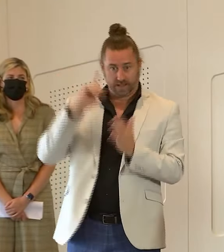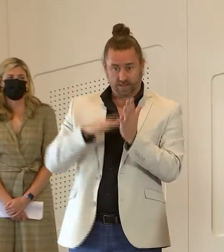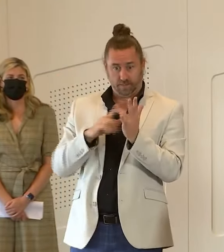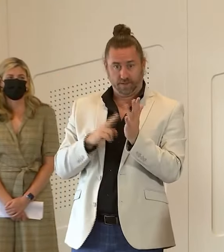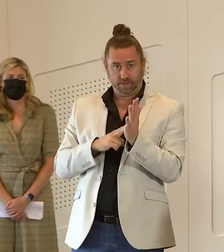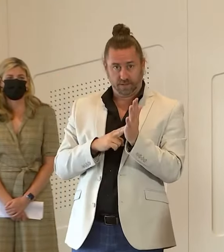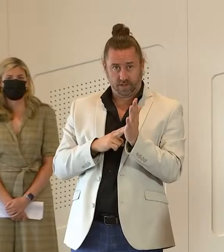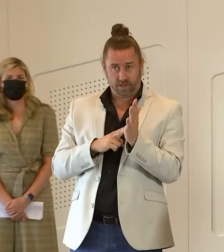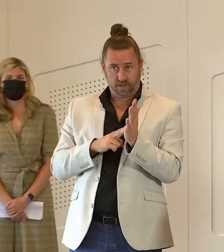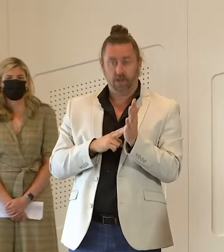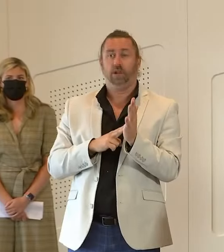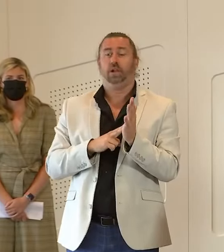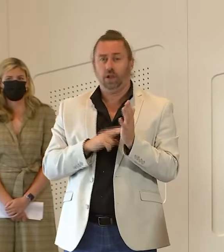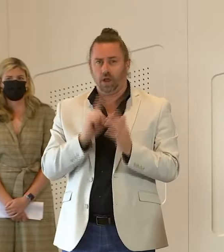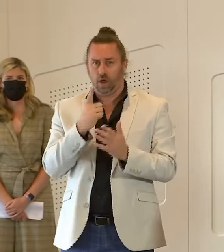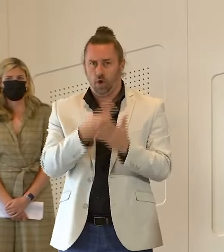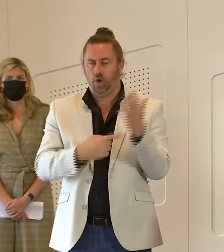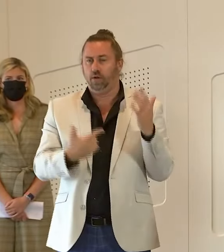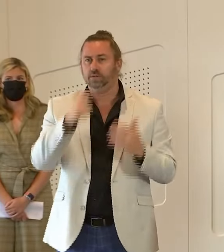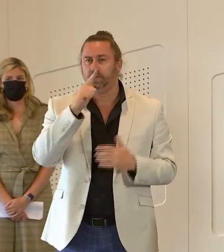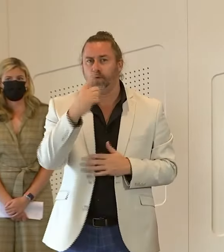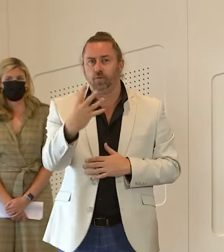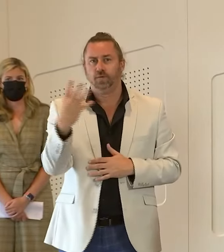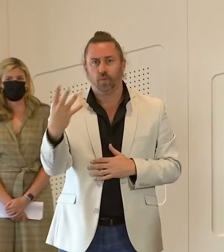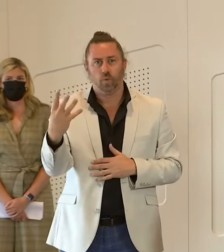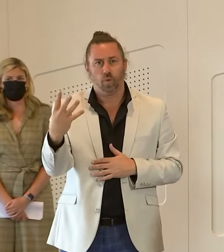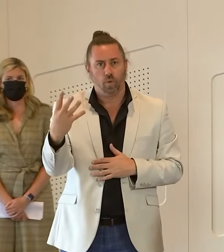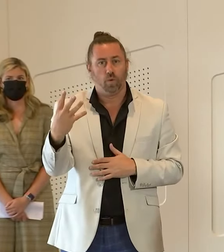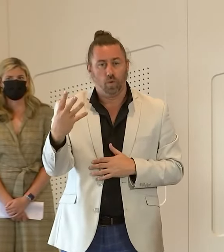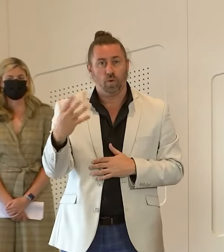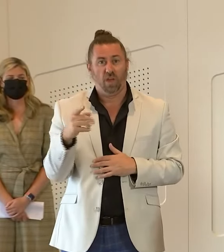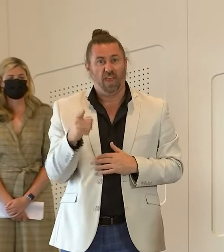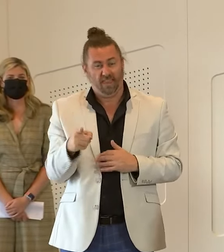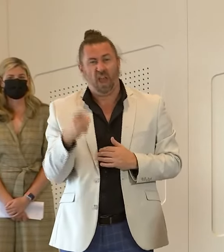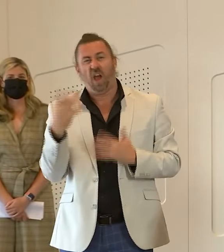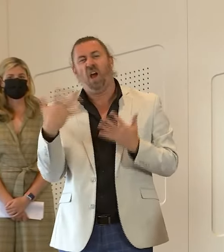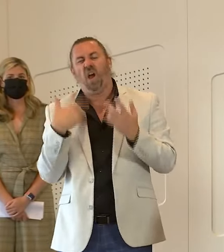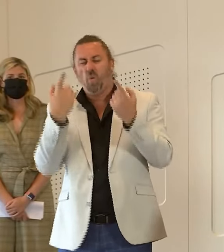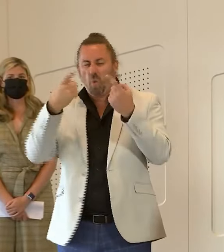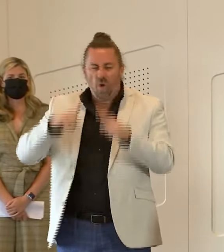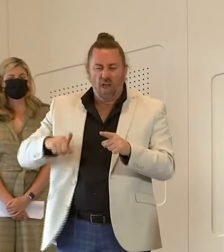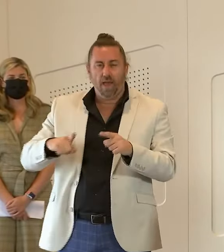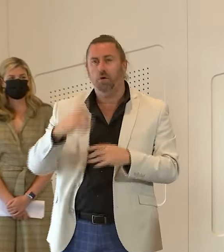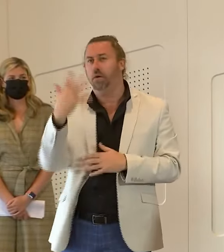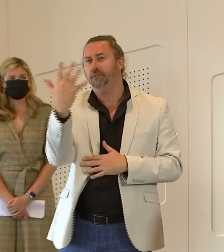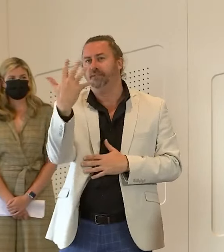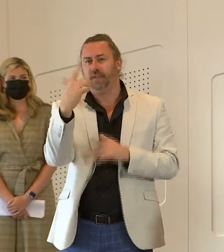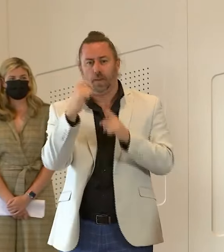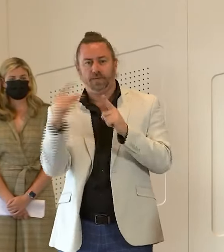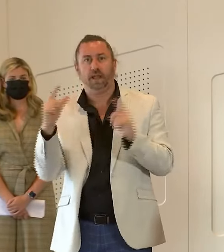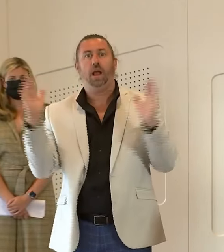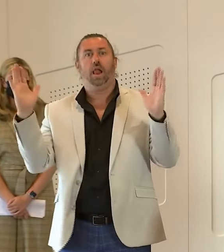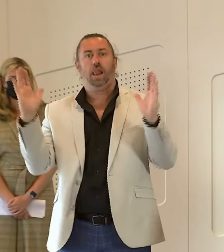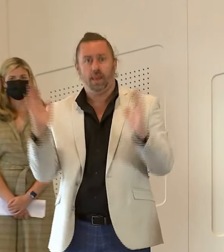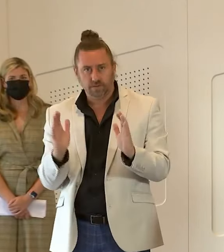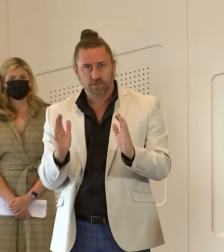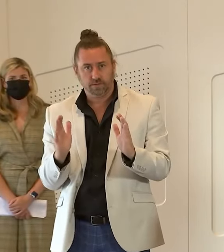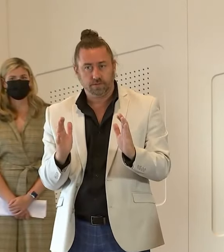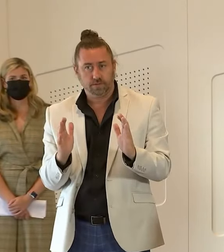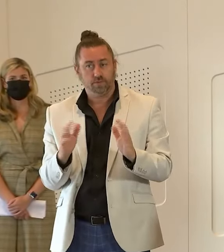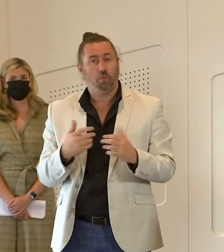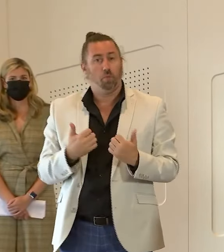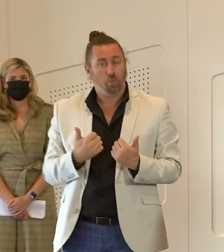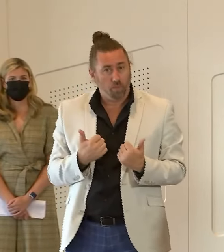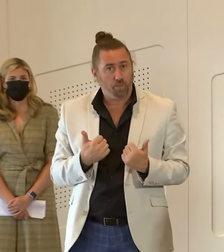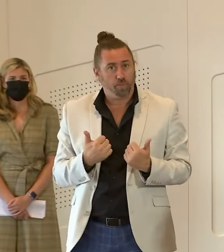Queensland and that's fallen to 744 today which is a 15 percent decrease. Most of that reduction has